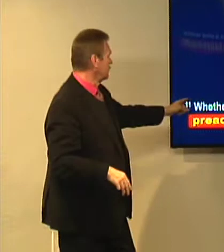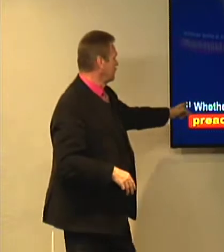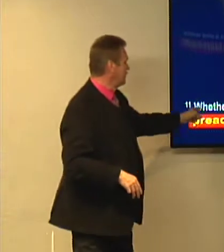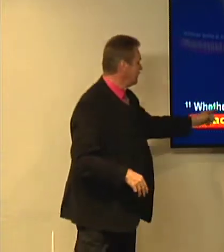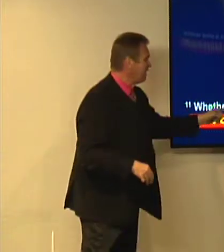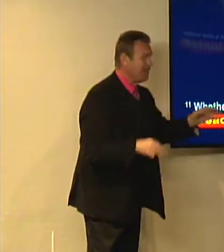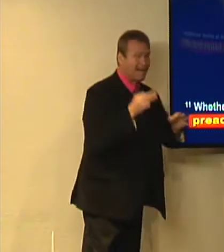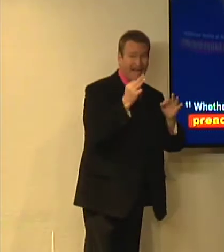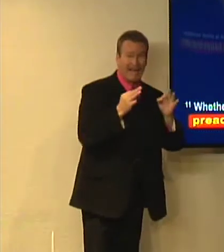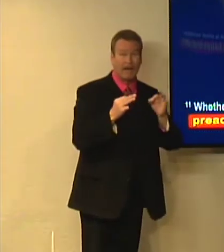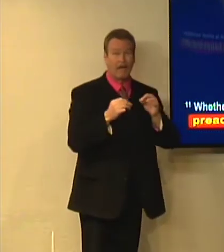So Paul says,